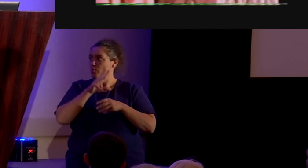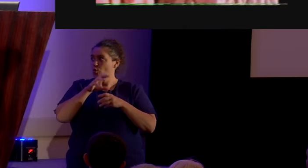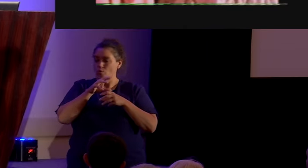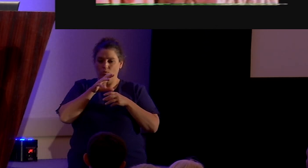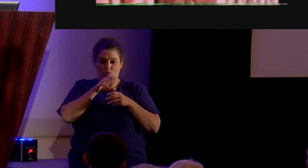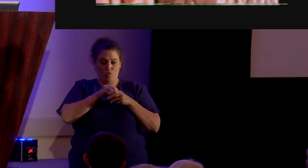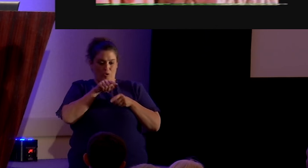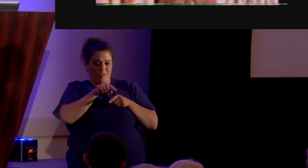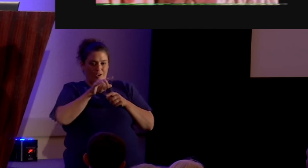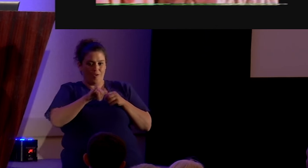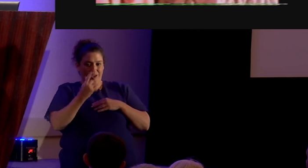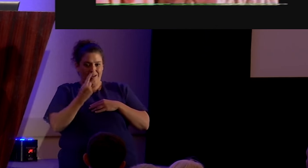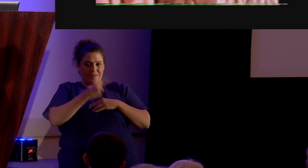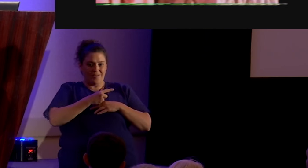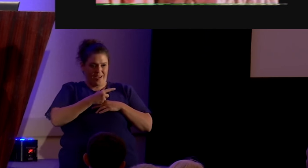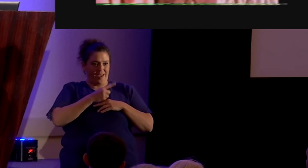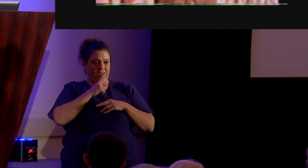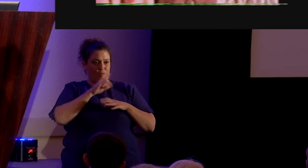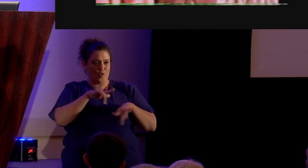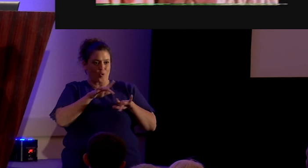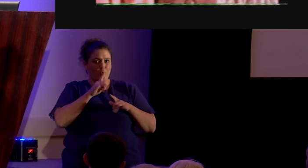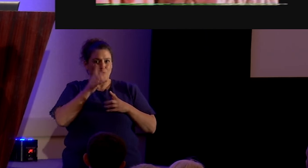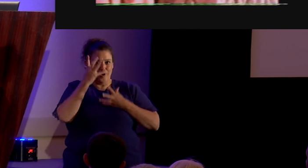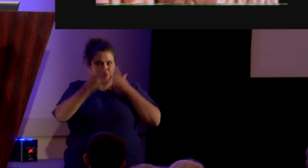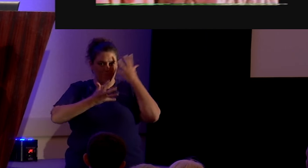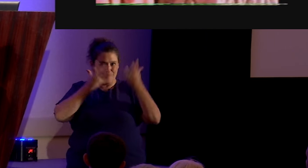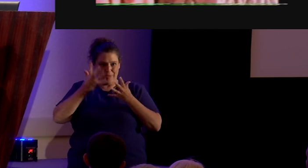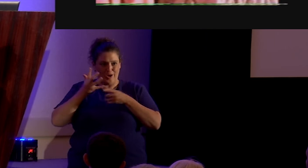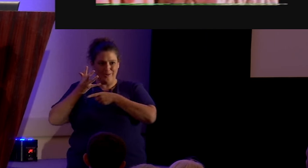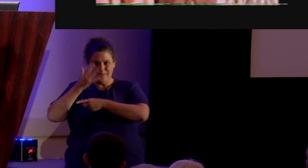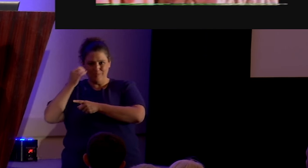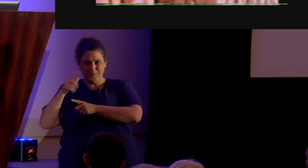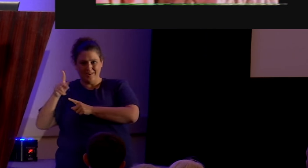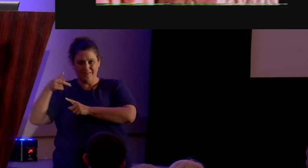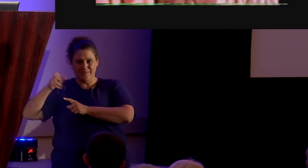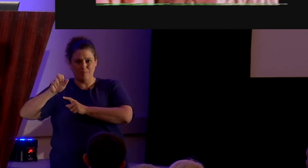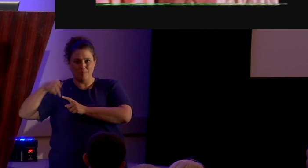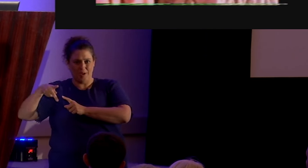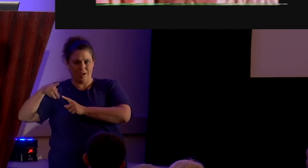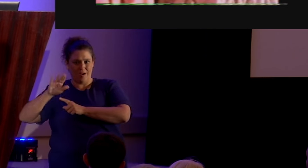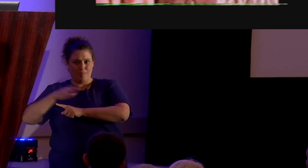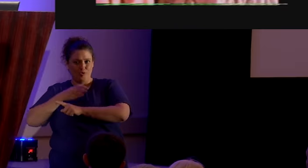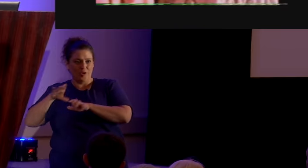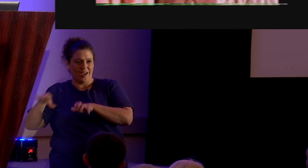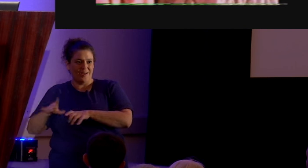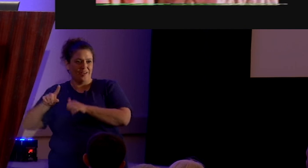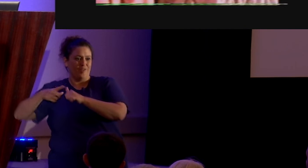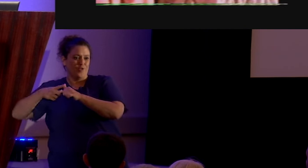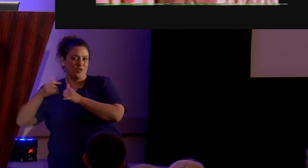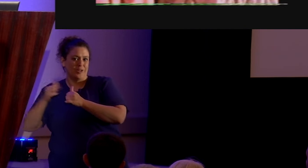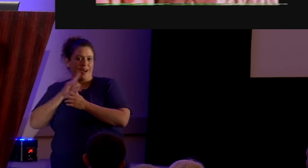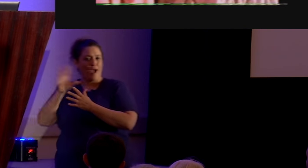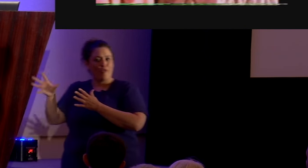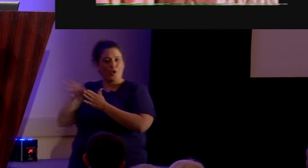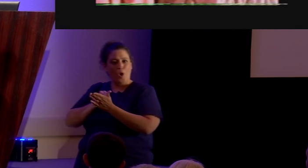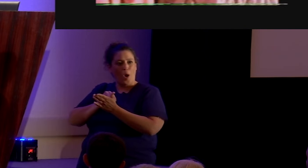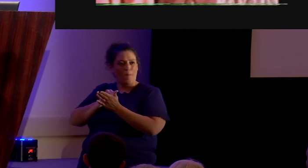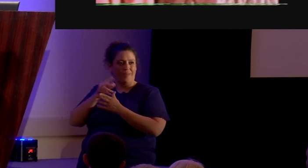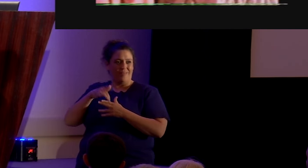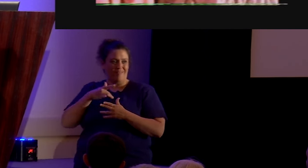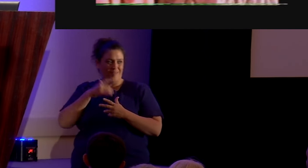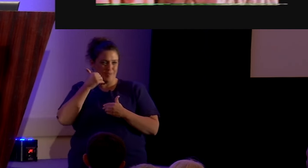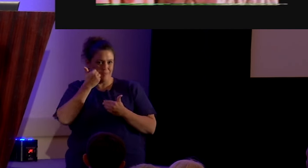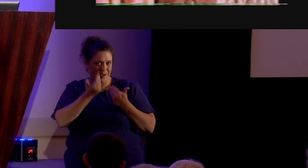recording were embarrassed that pop music had done first what they were now imitating. It was a shameless